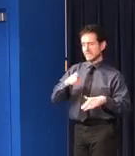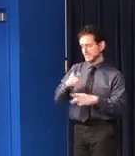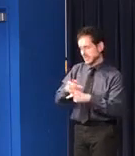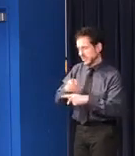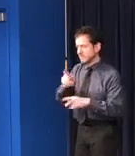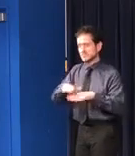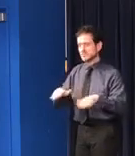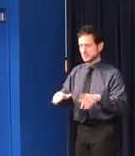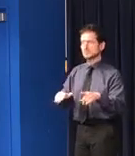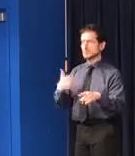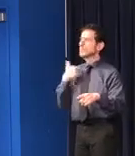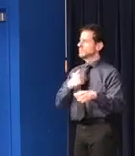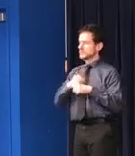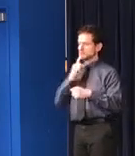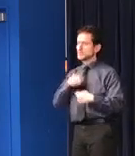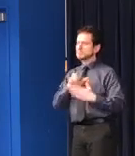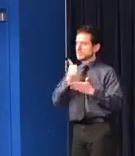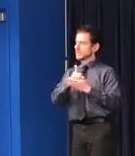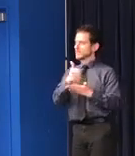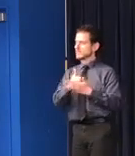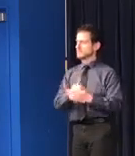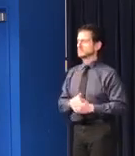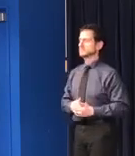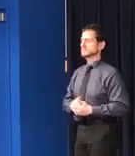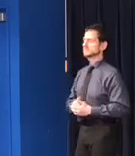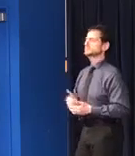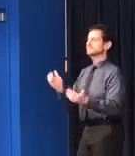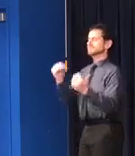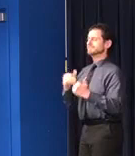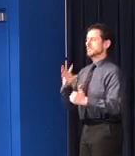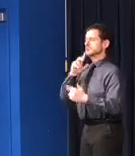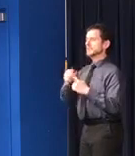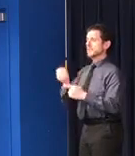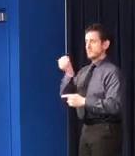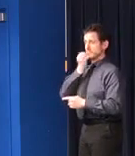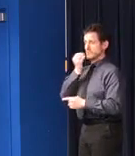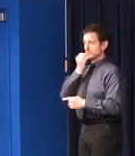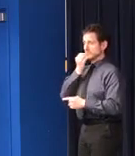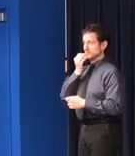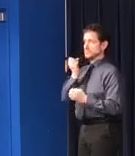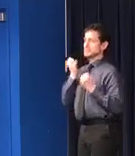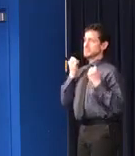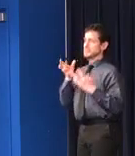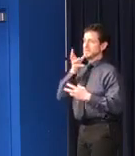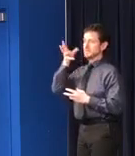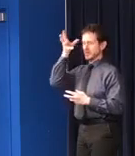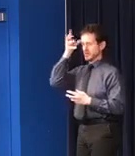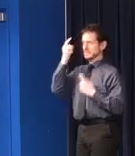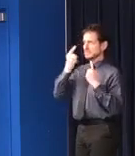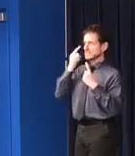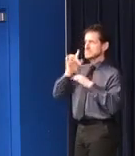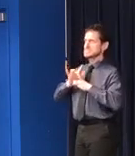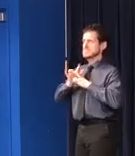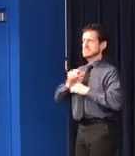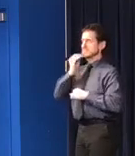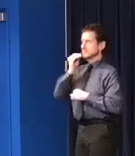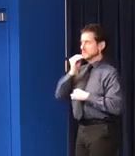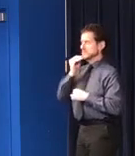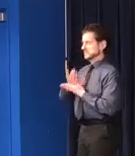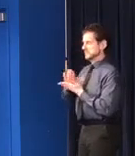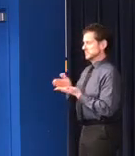talk about food access, something top of mind for so many parents as schools have closed and layoffs have skyrocketed.